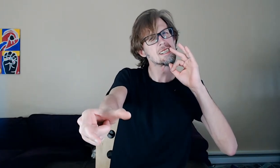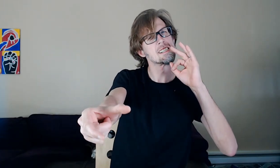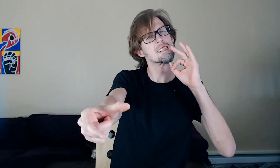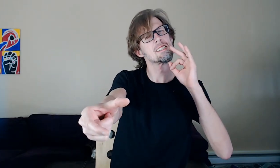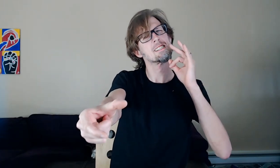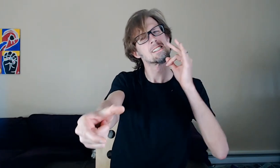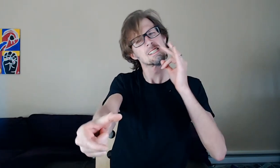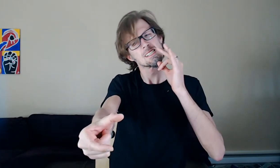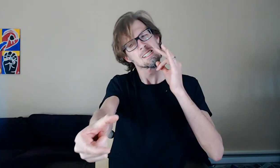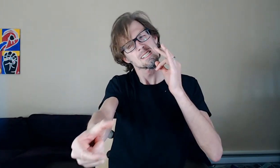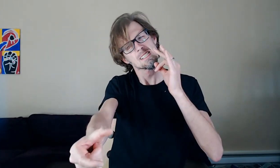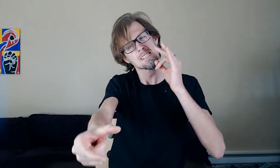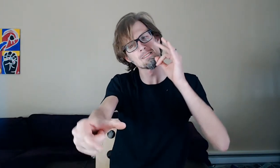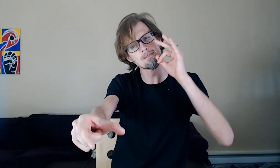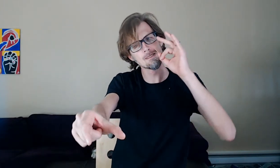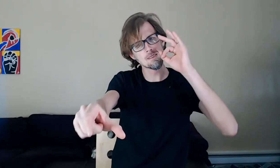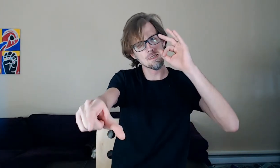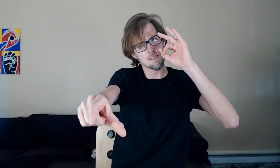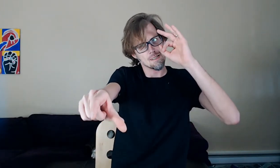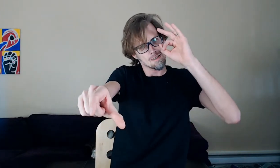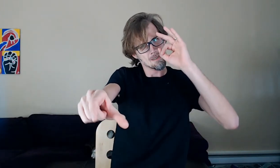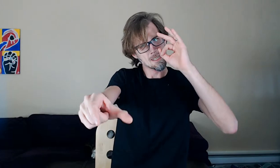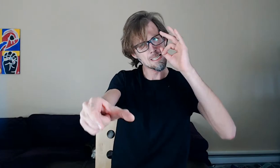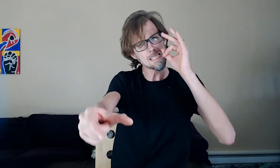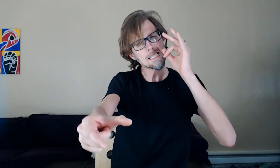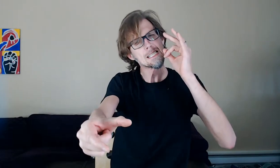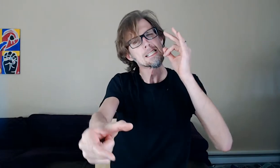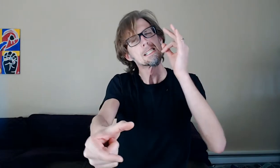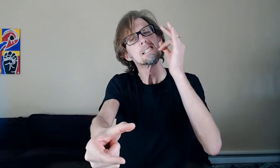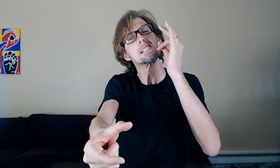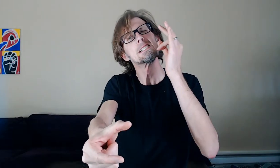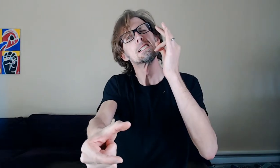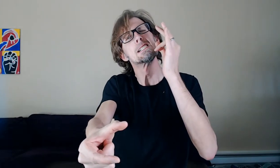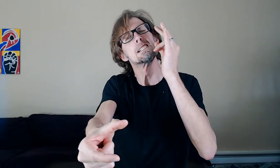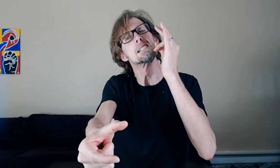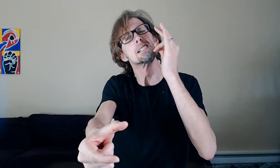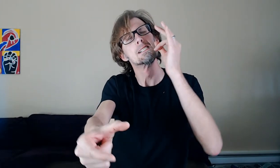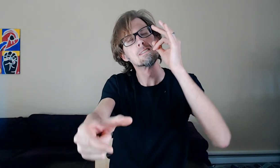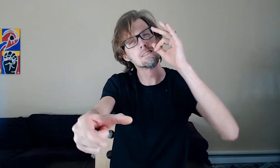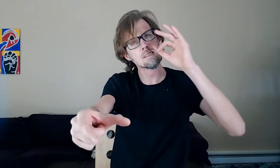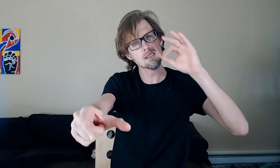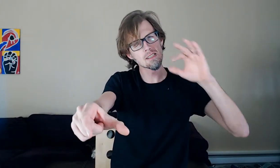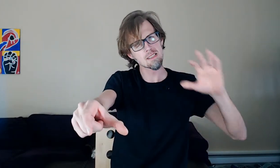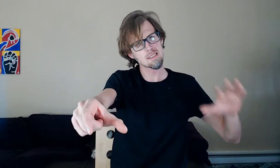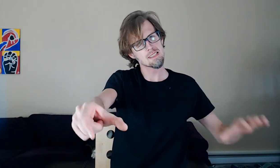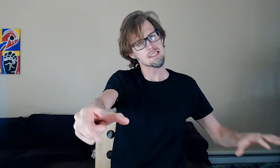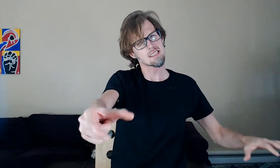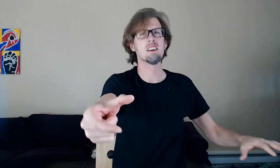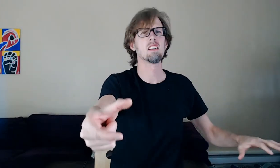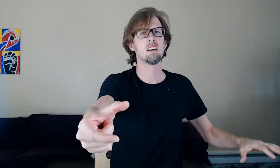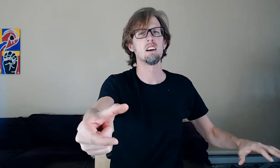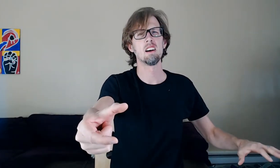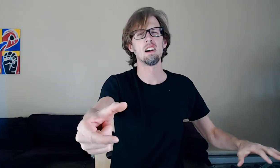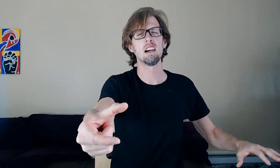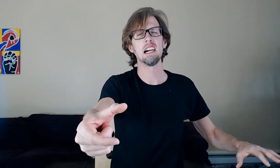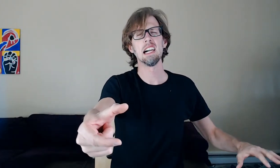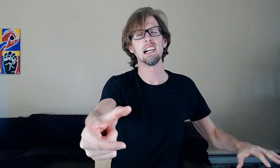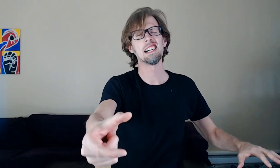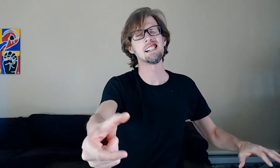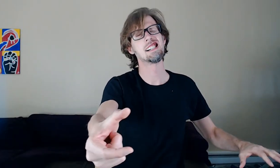This pipe right here is actually a vacuum system that's built into our house. We don't really use it very often, especially up in this part of the house, so I'm going to cut it off and